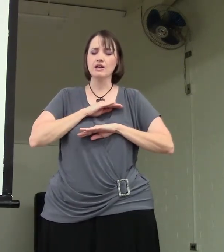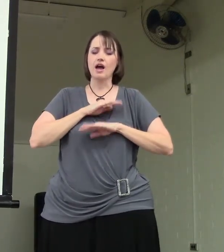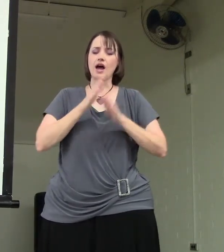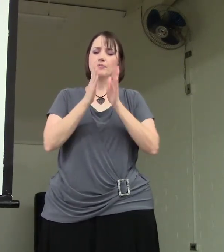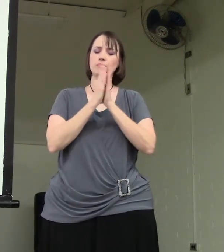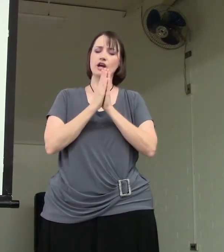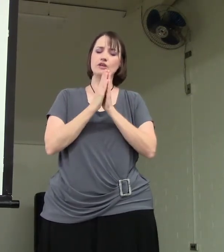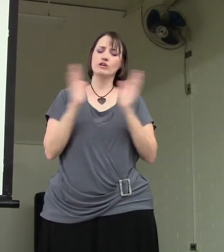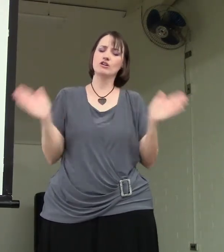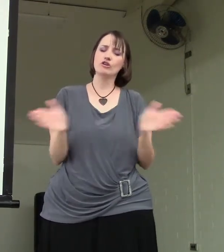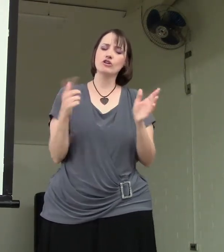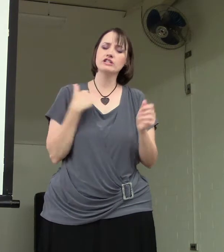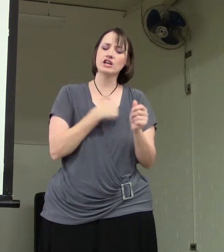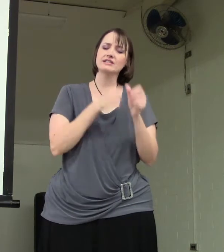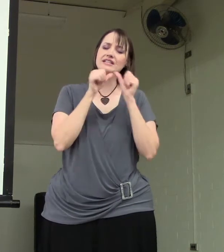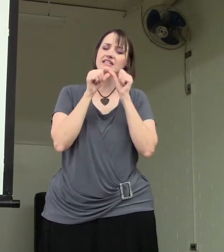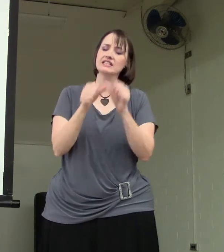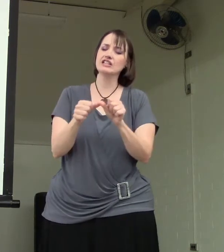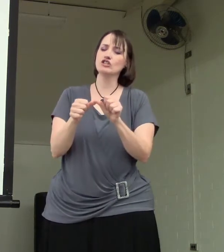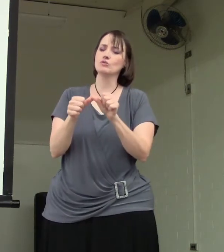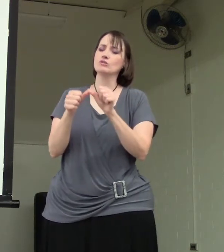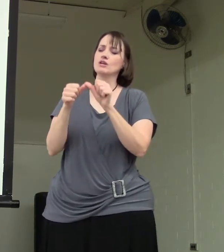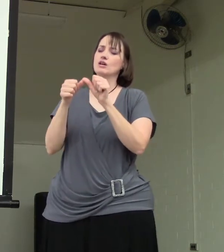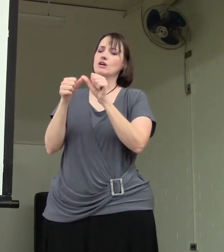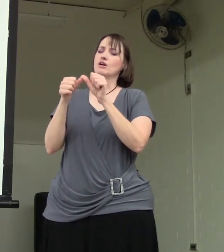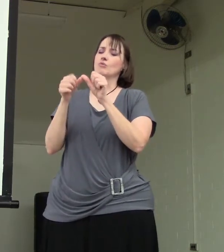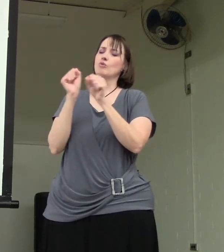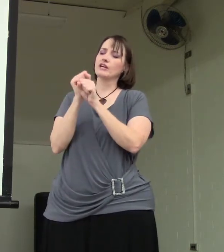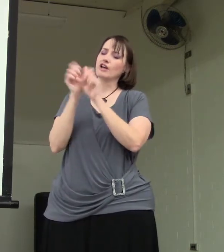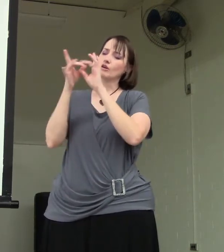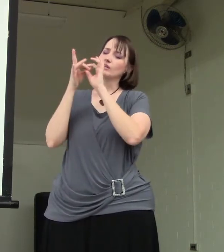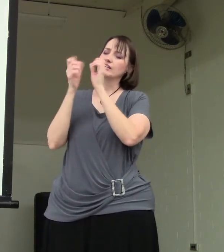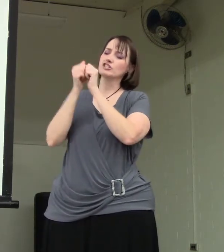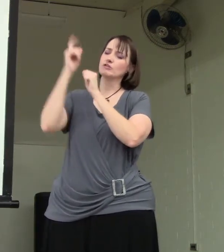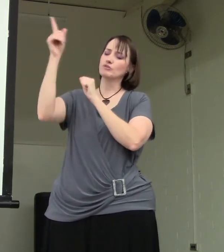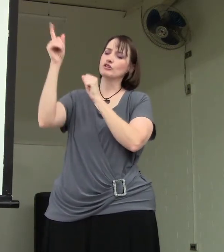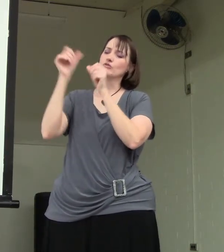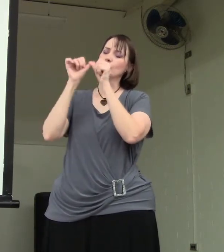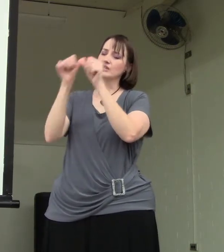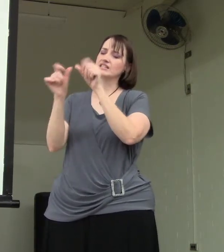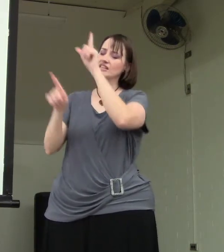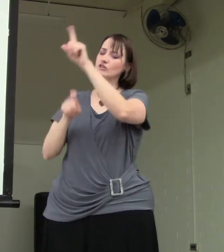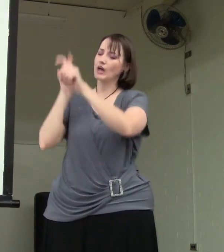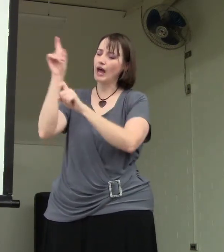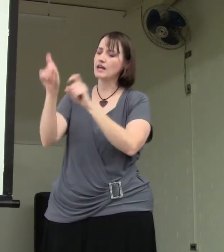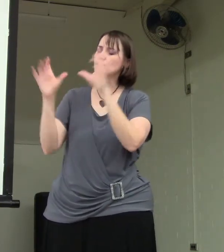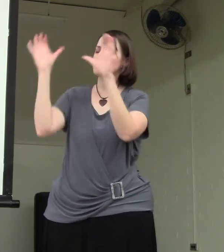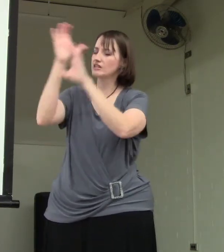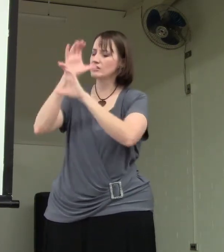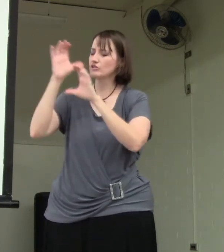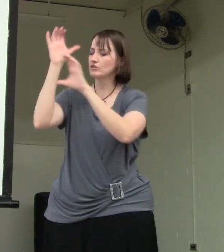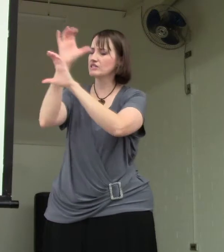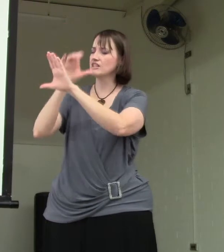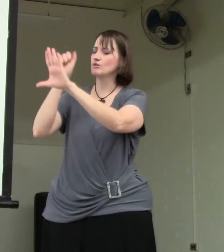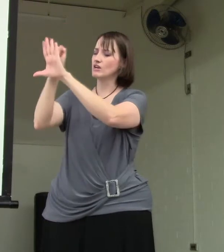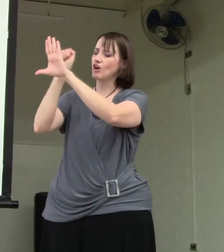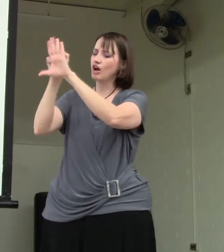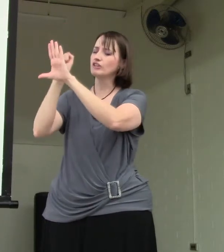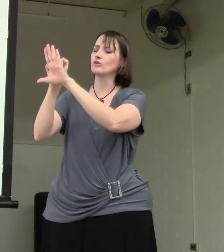I pray you would encourage us to continue working on our relationship with you. That we would continue to ask for the community to seek you and knock on